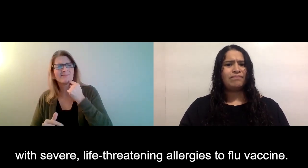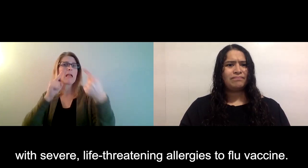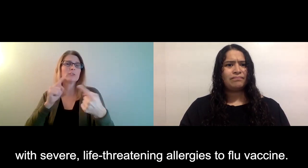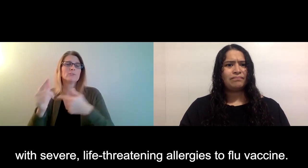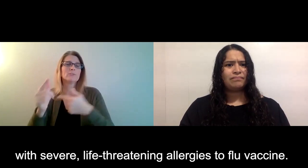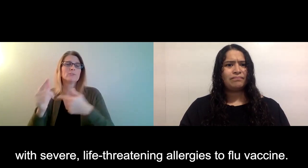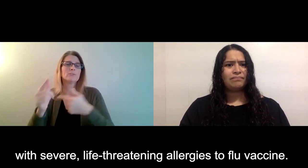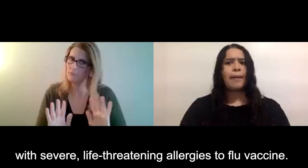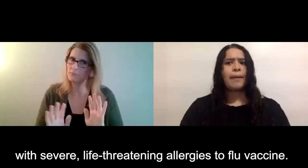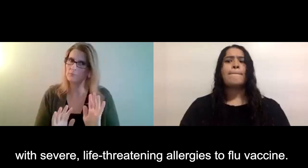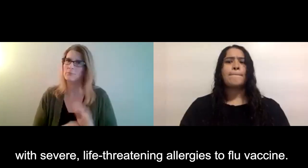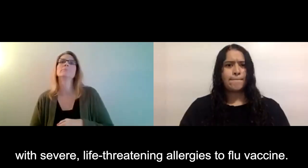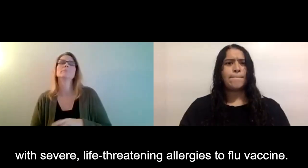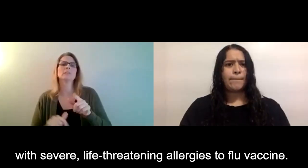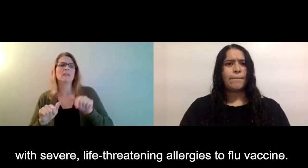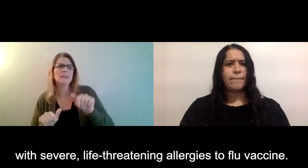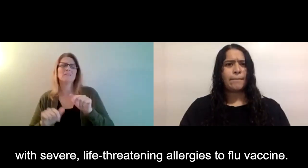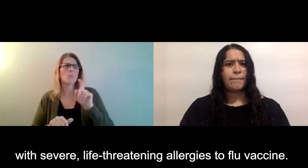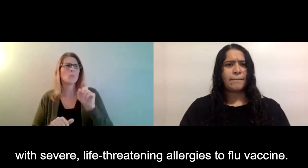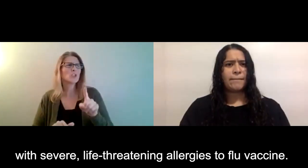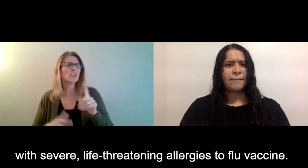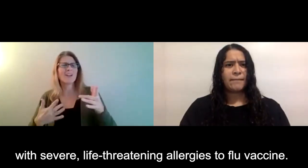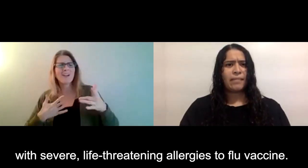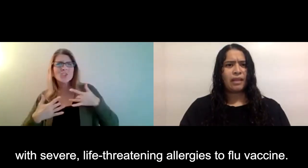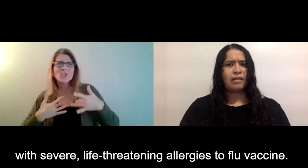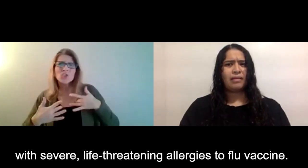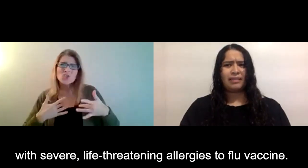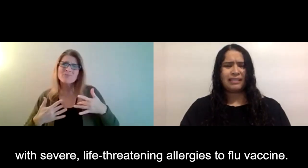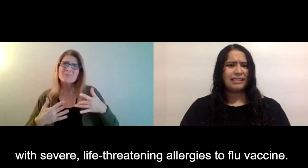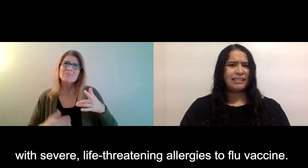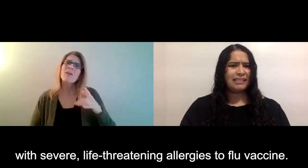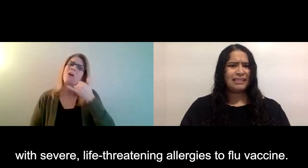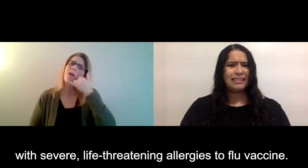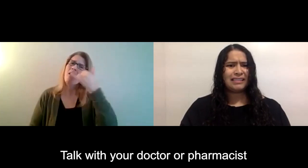severe life-threatening allergies to flu vaccine.